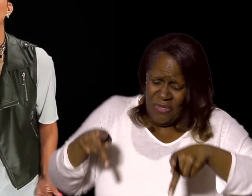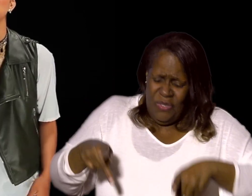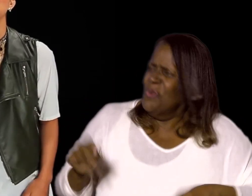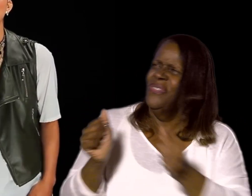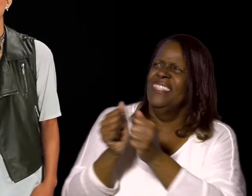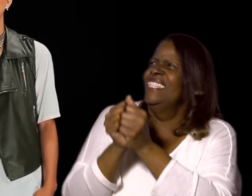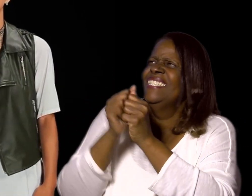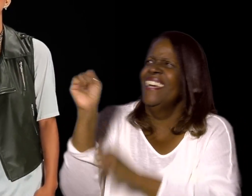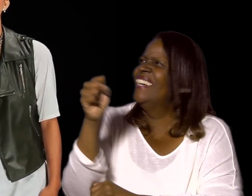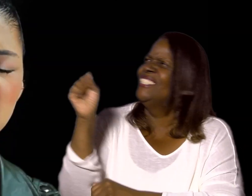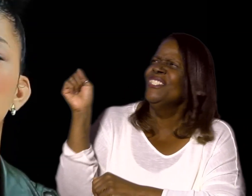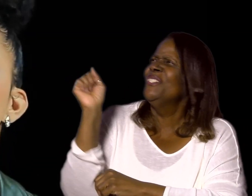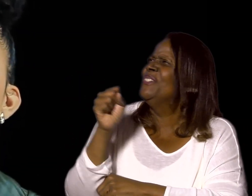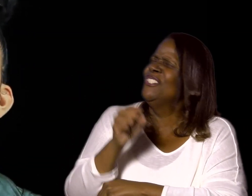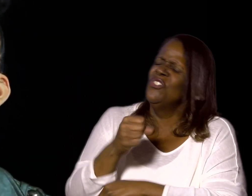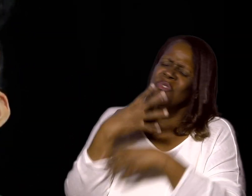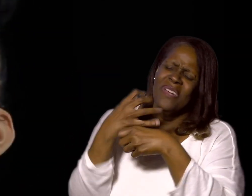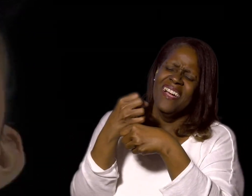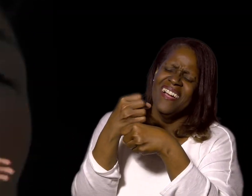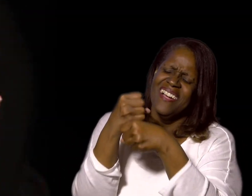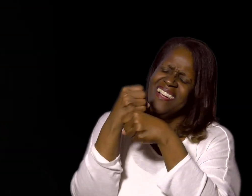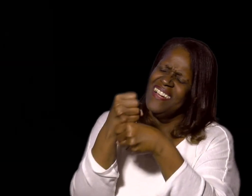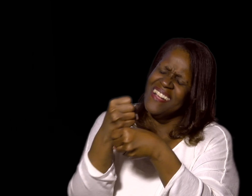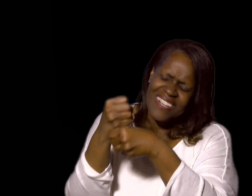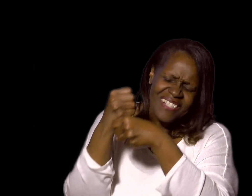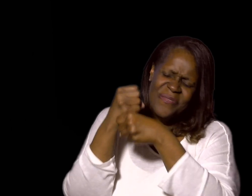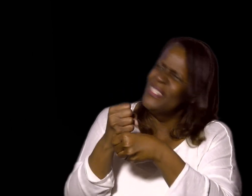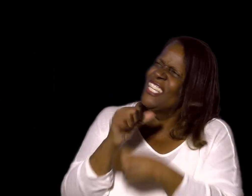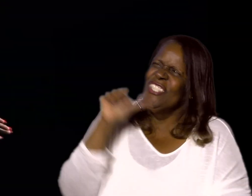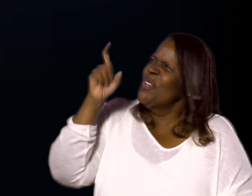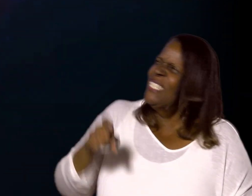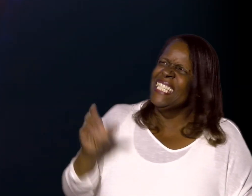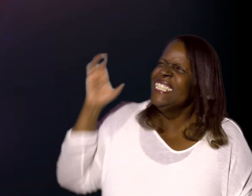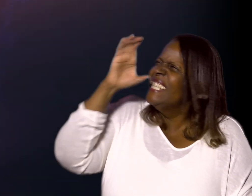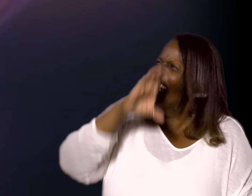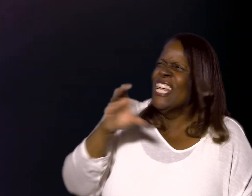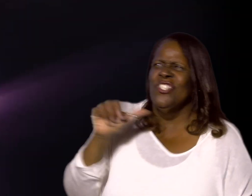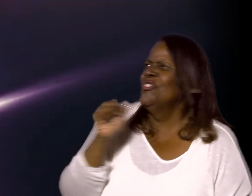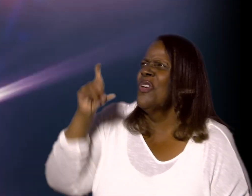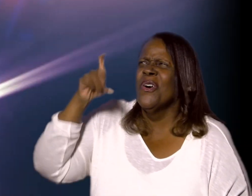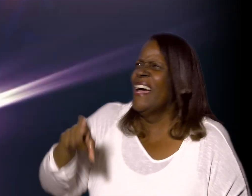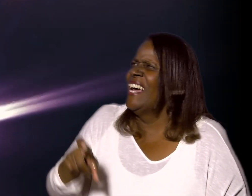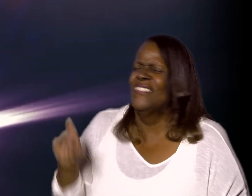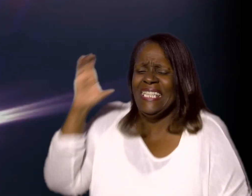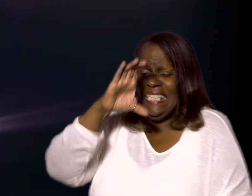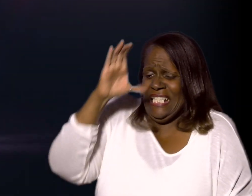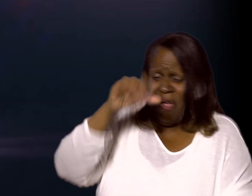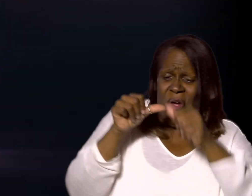with a yes you can trust You don't have to look no further You don't have to look